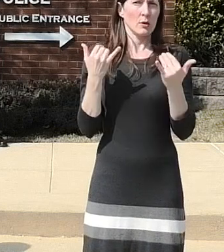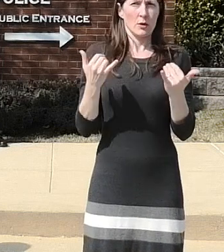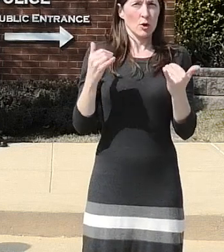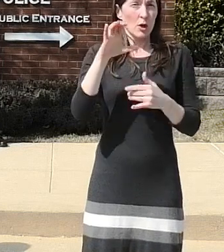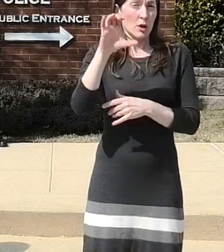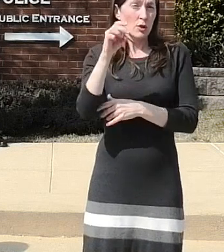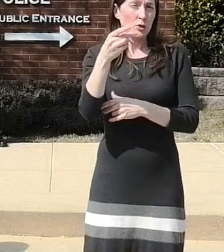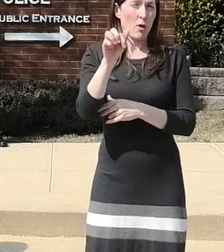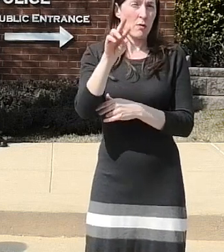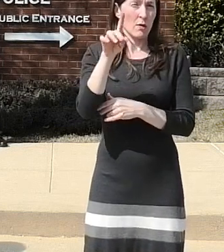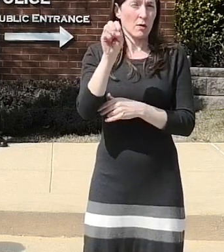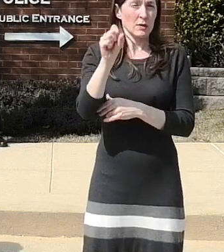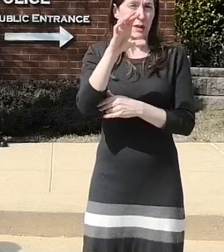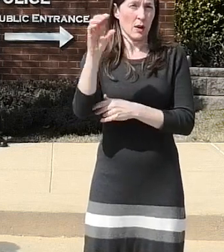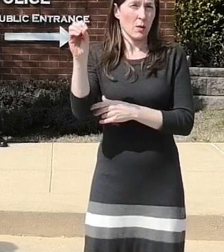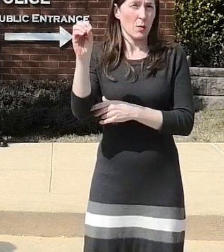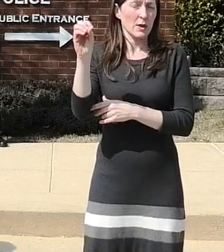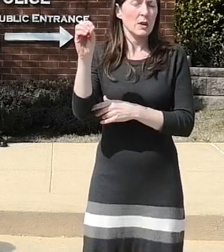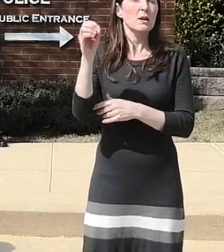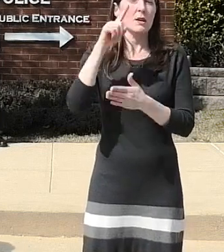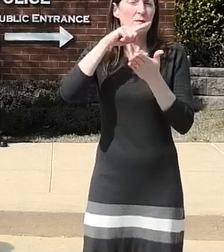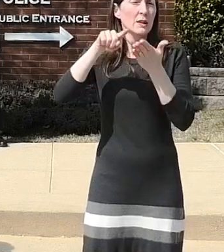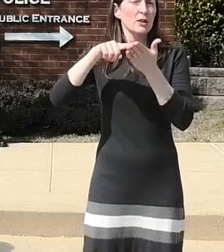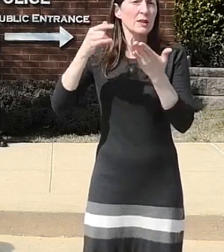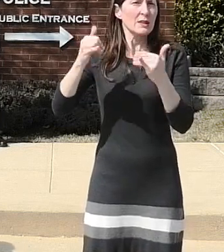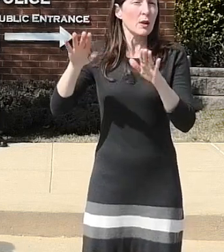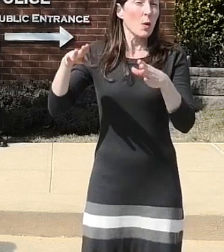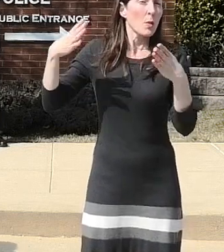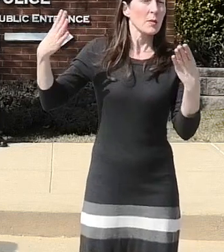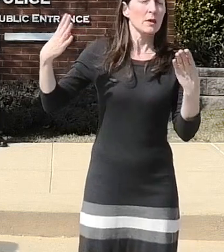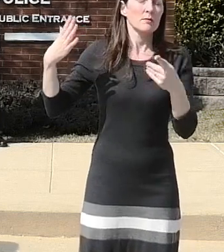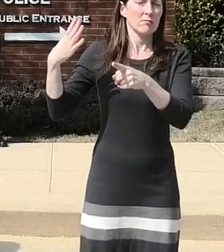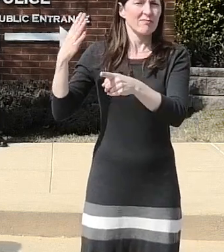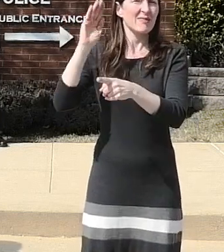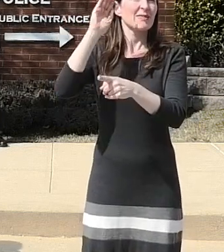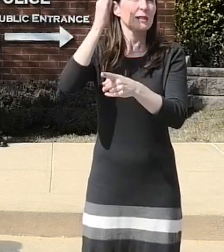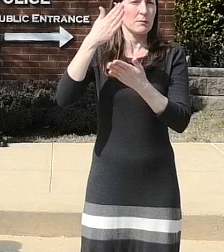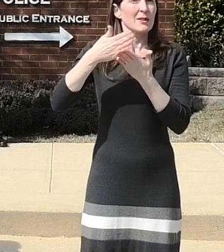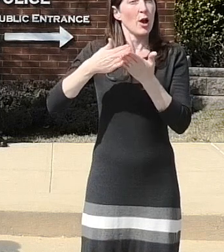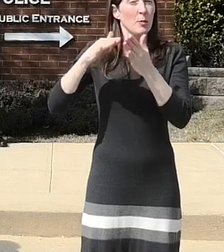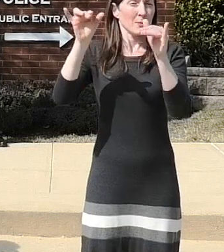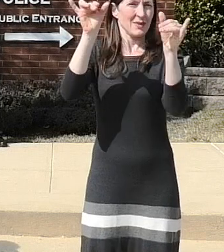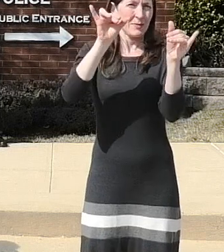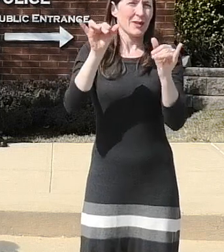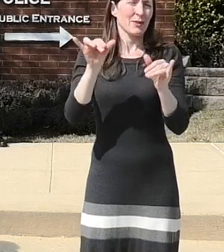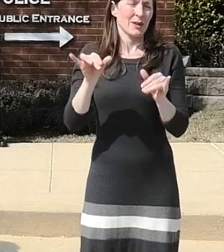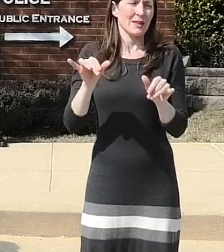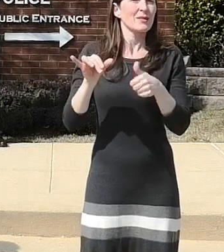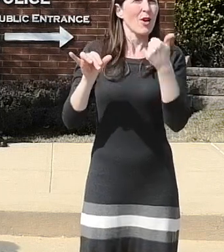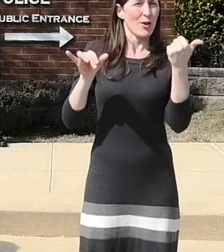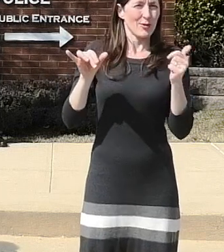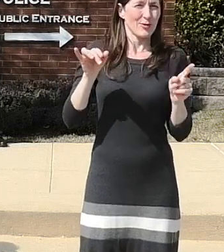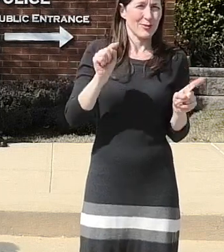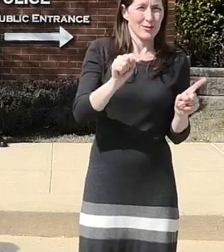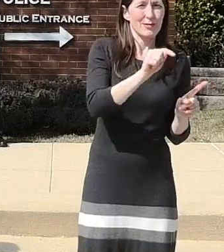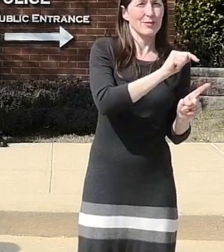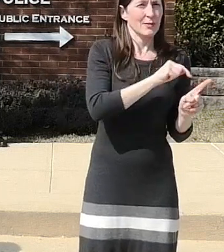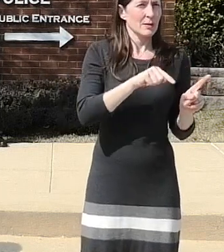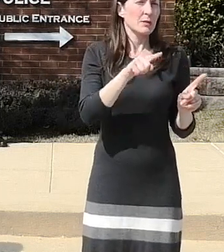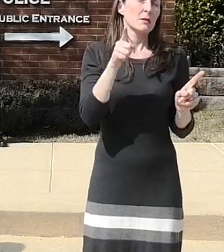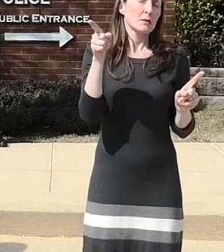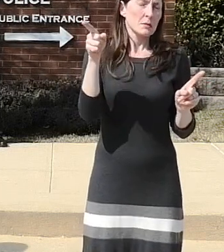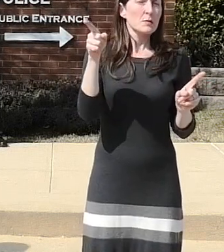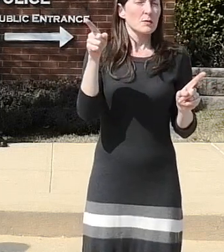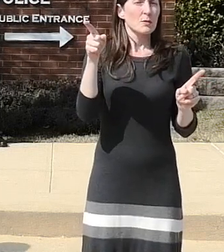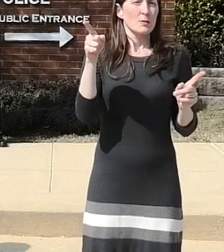are investigating we are looking at similarities from that case uh in uh involved with some of these other cases that we we talked about